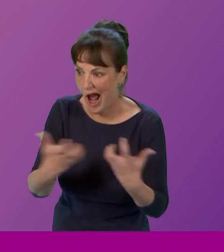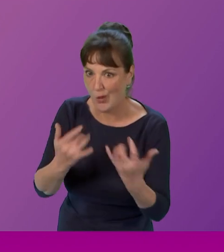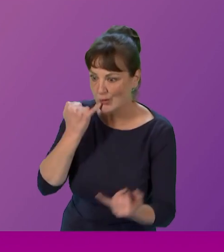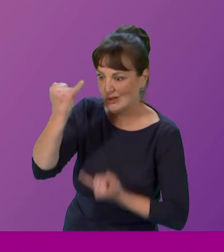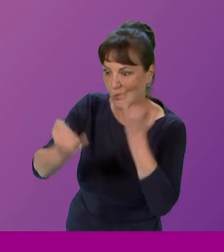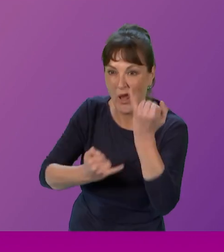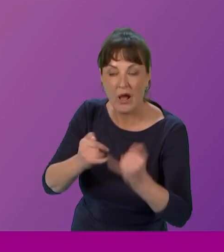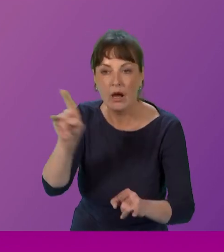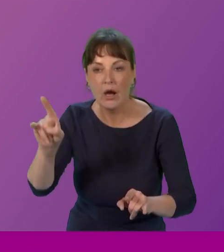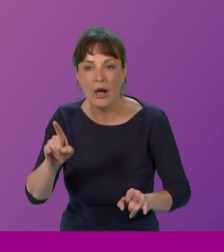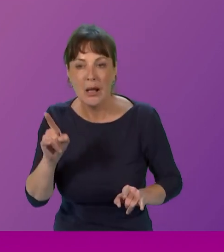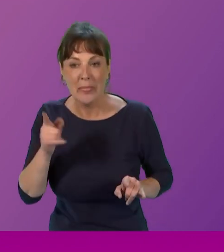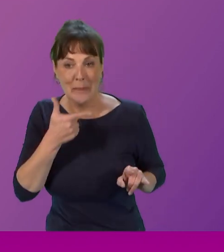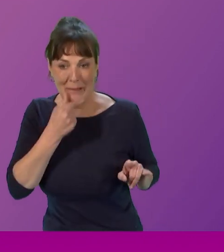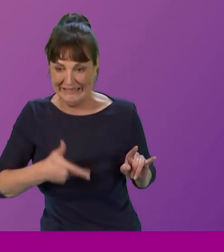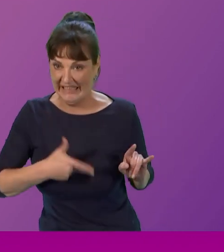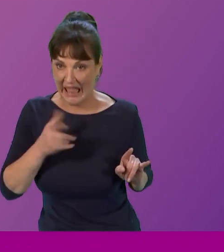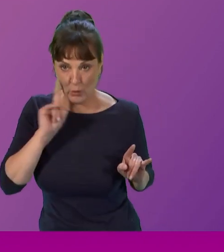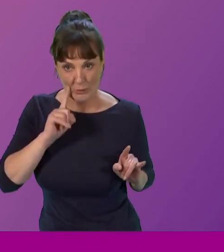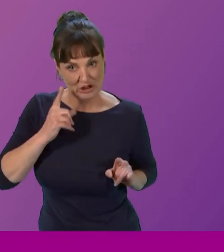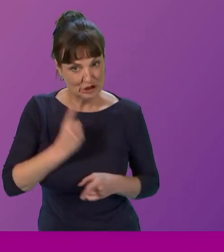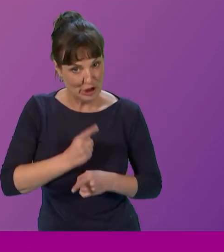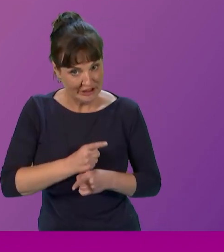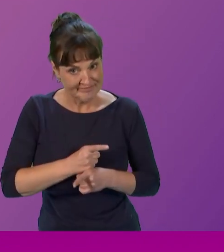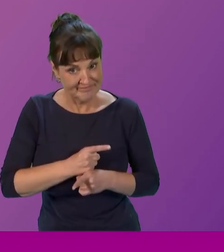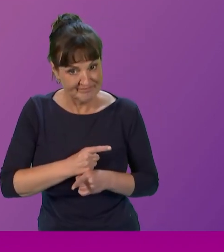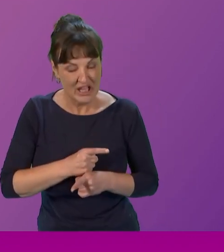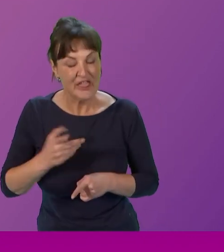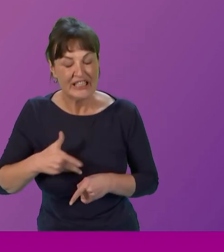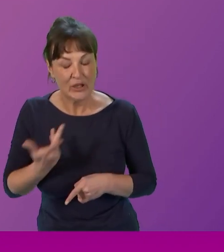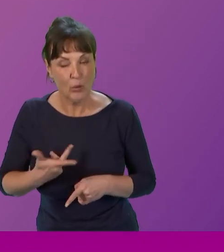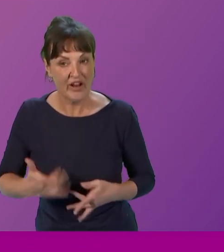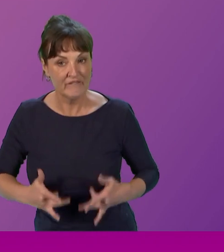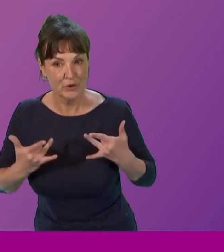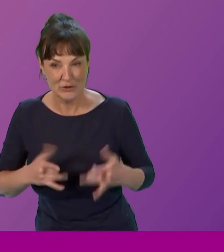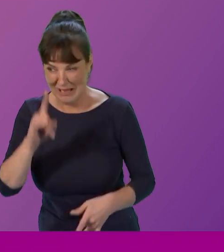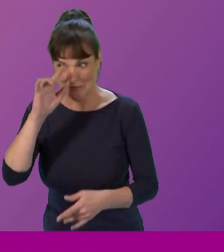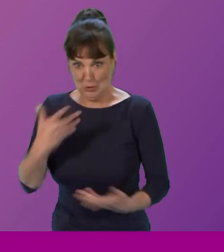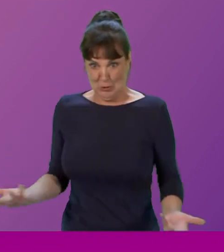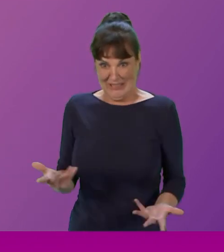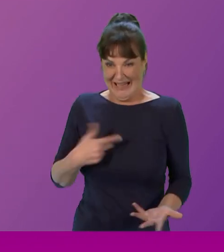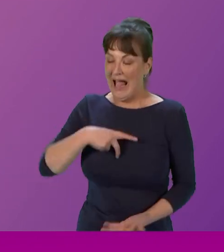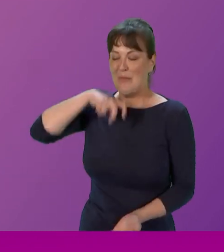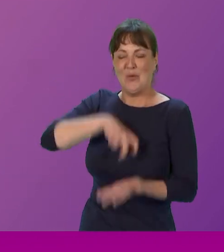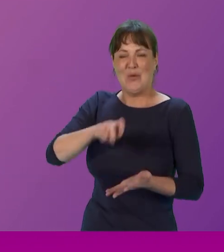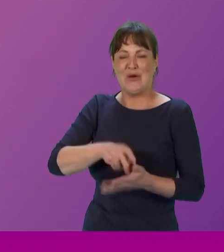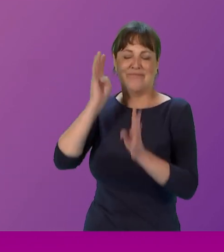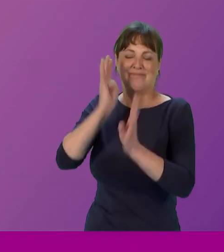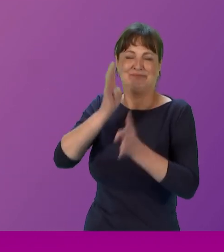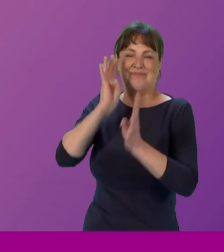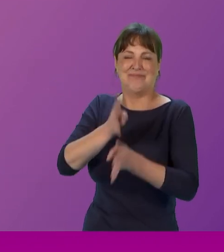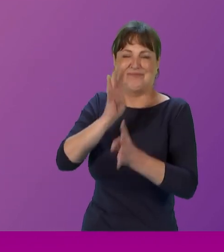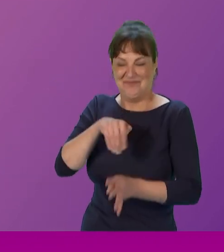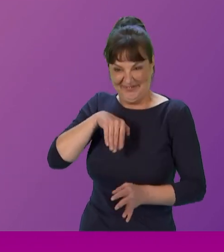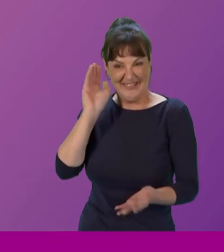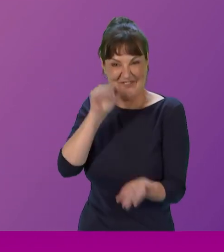I was coming to the parliament today, and I was coming down the high street, you were all coming down from all parts of the city. You were coming off buses, and you come